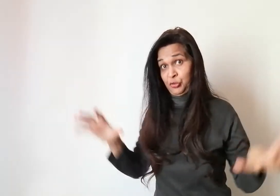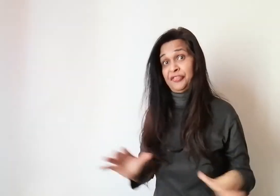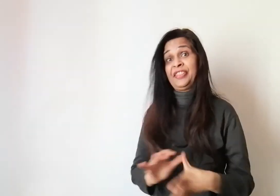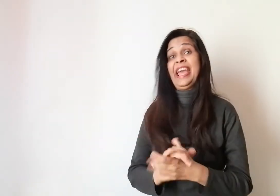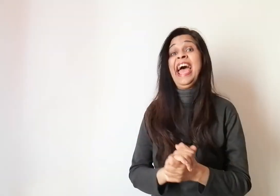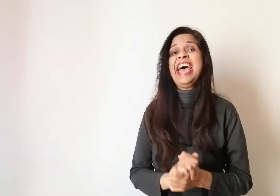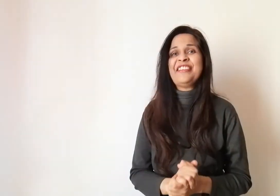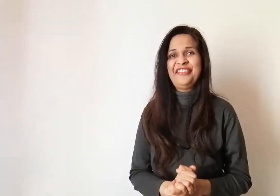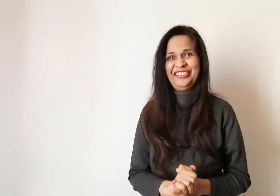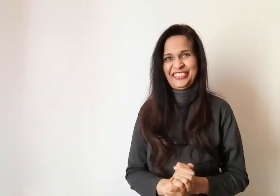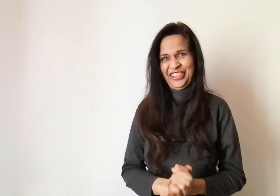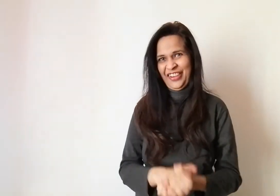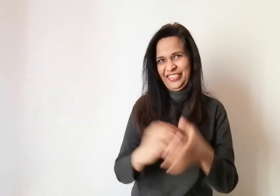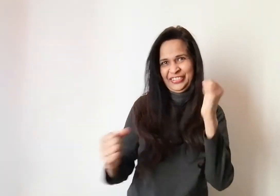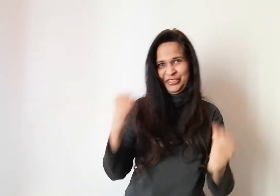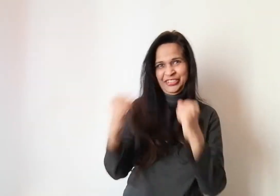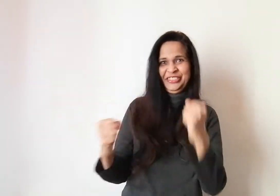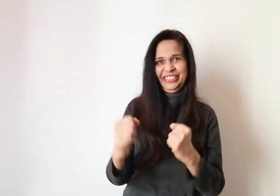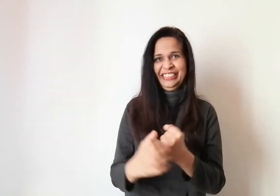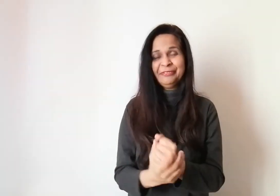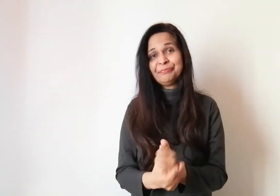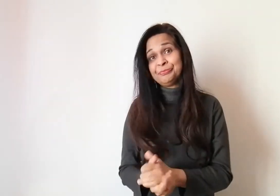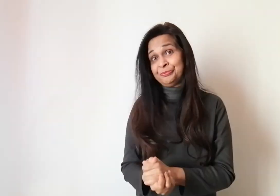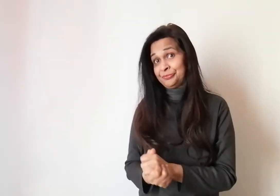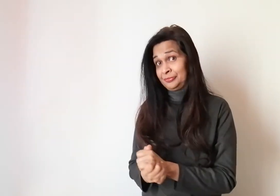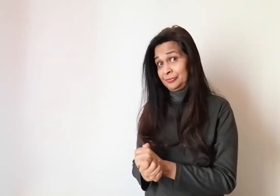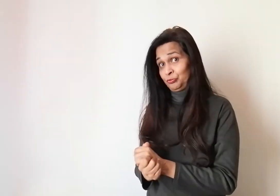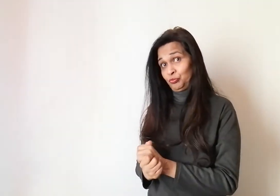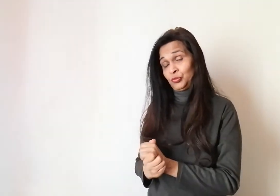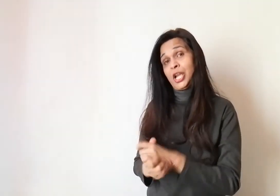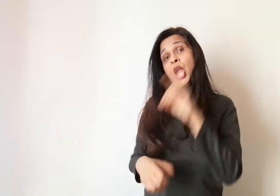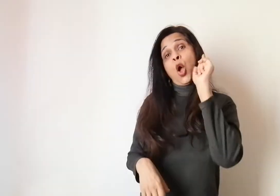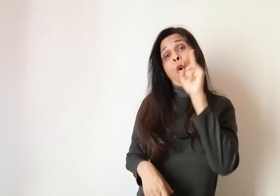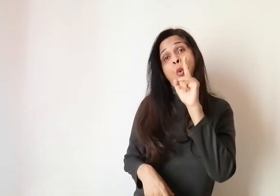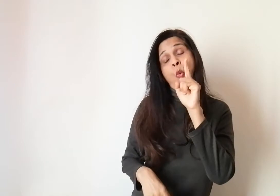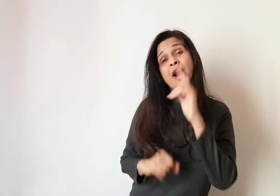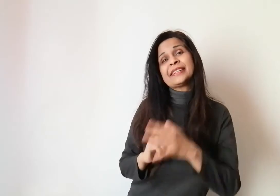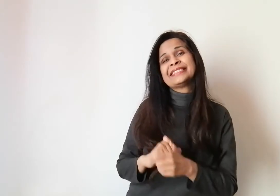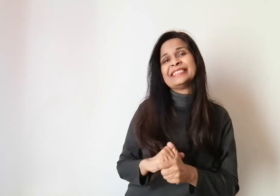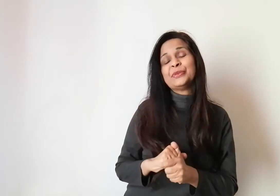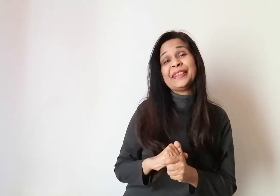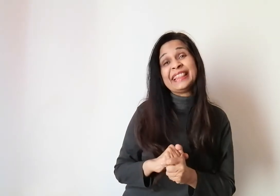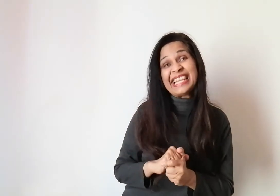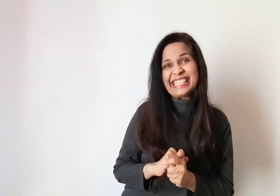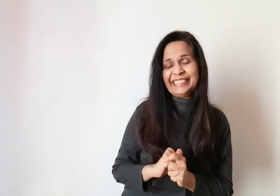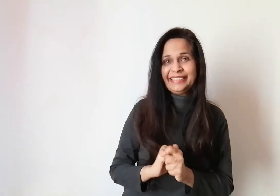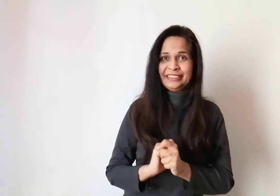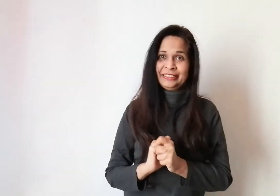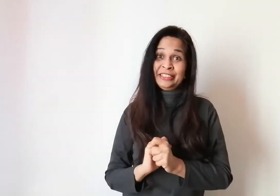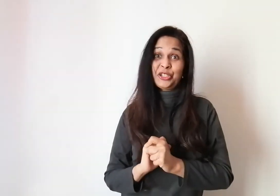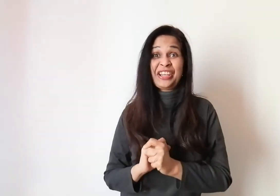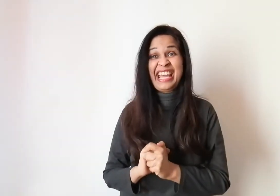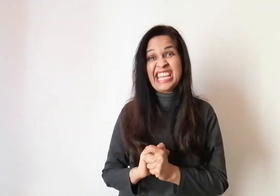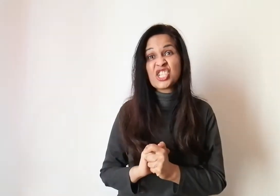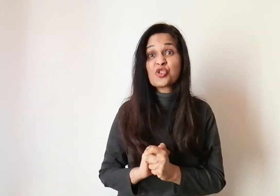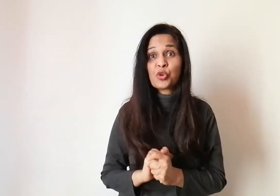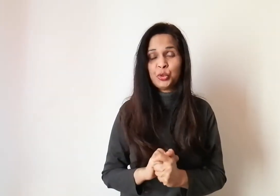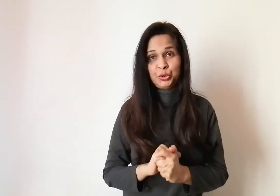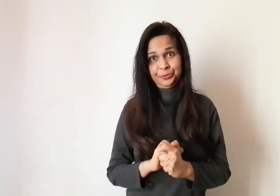whatever we have driving on the road, you know. What we need on Guyana road,